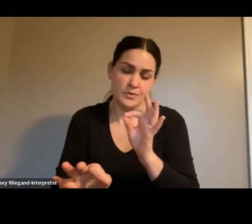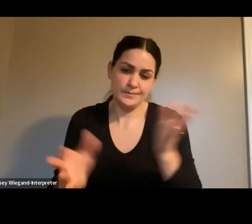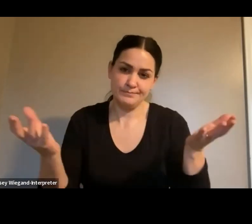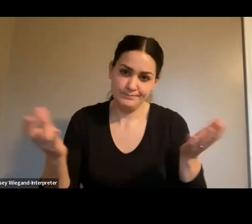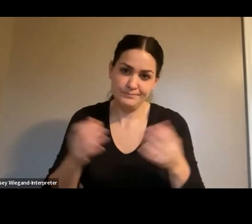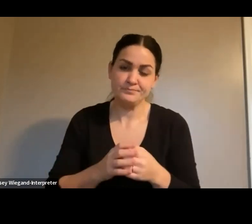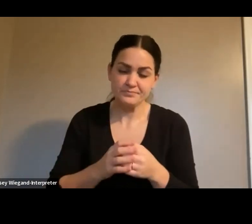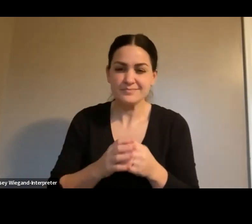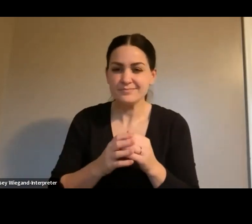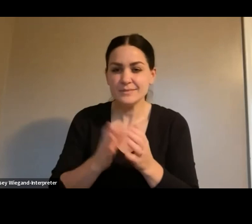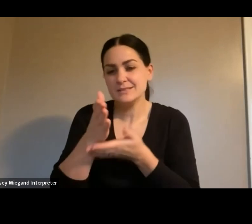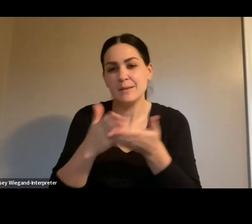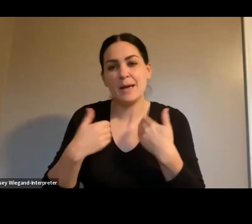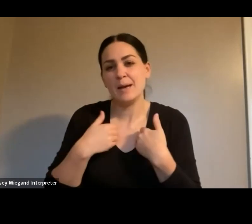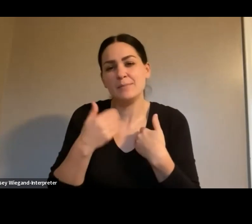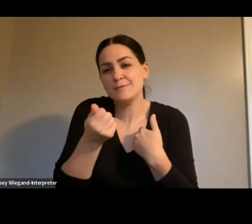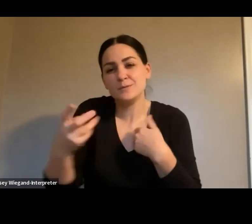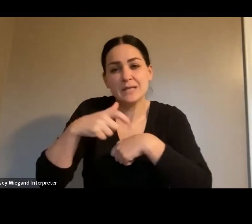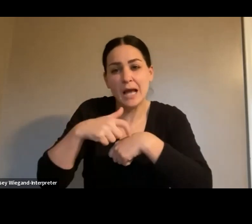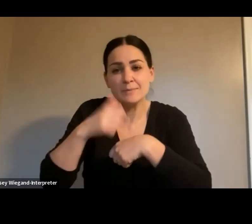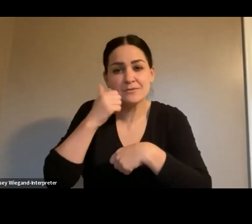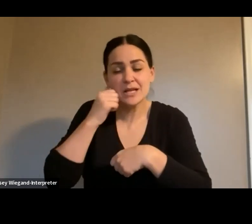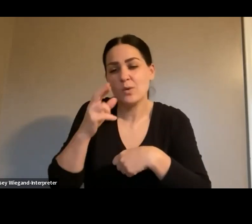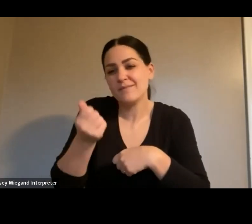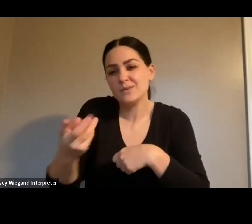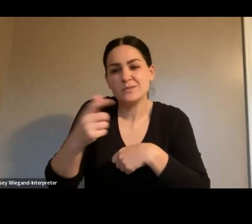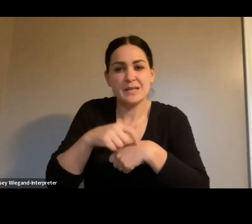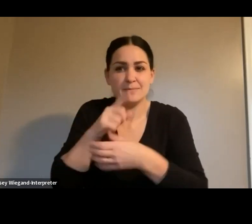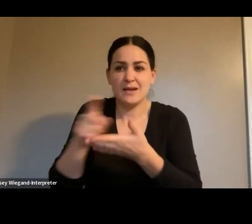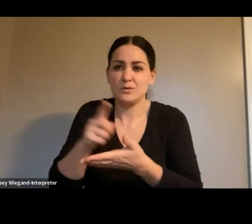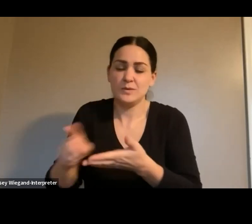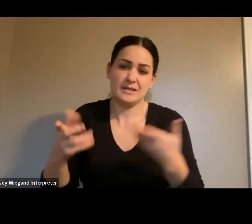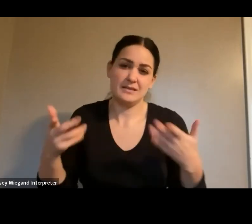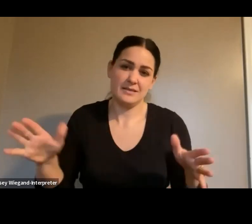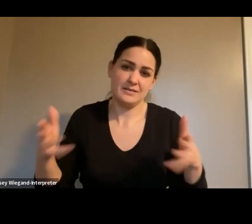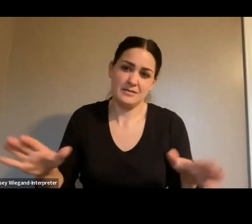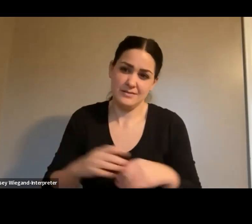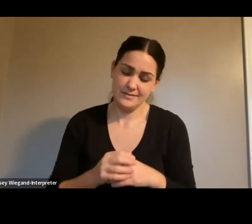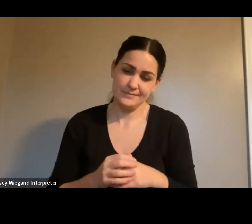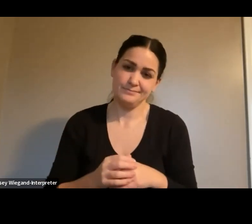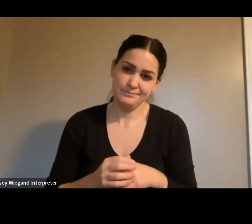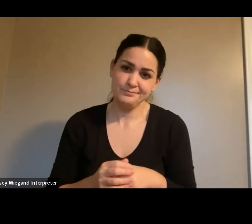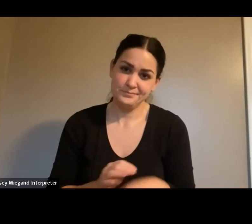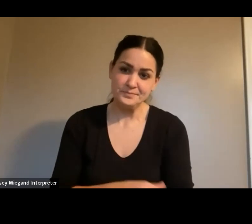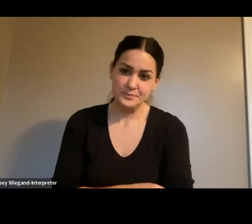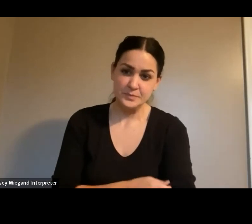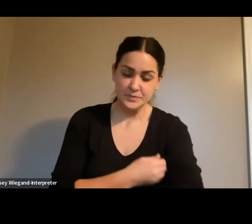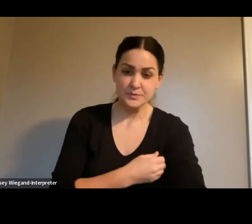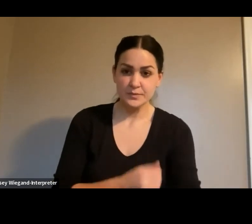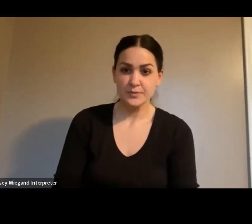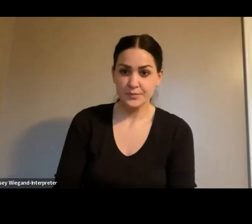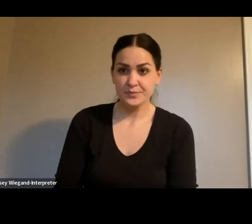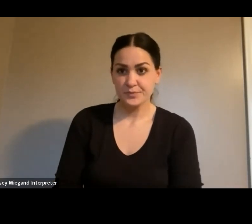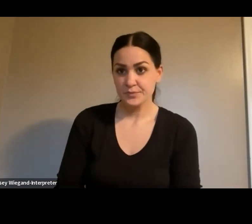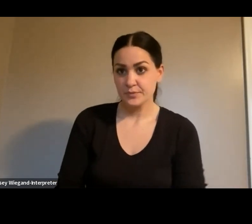a few times a day or a few times a week that that I can't really list right now. OK,